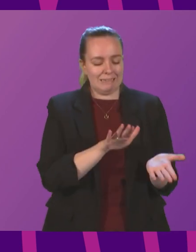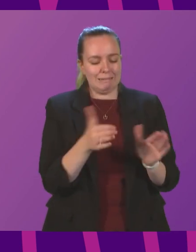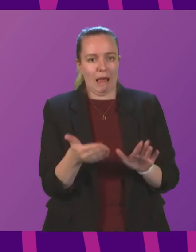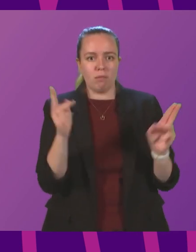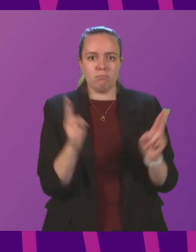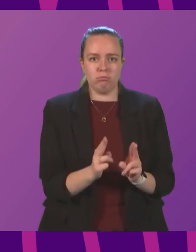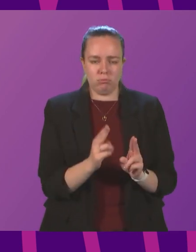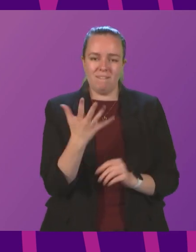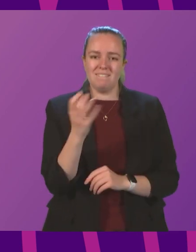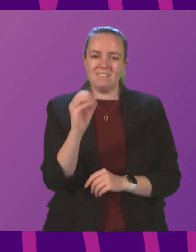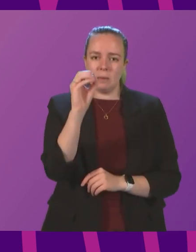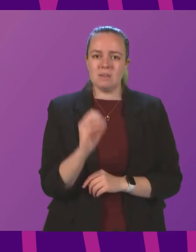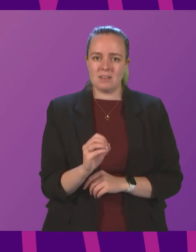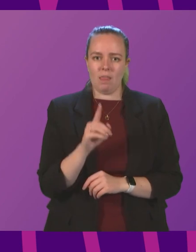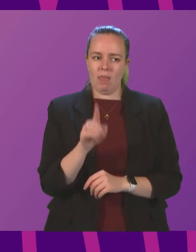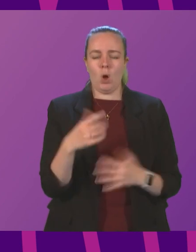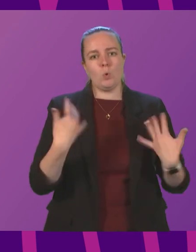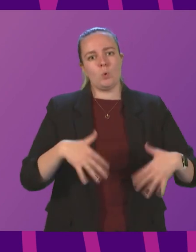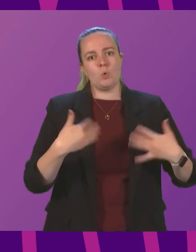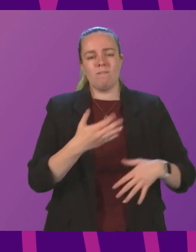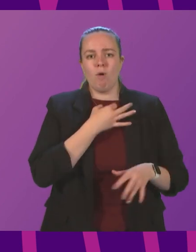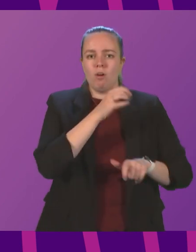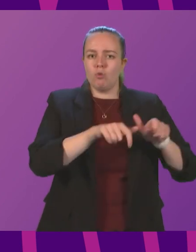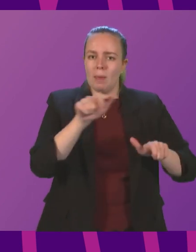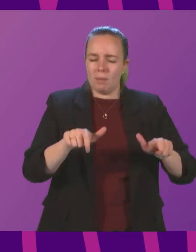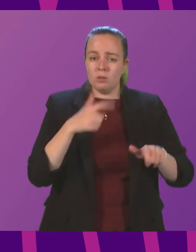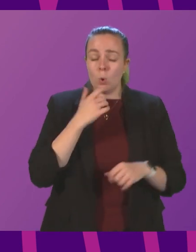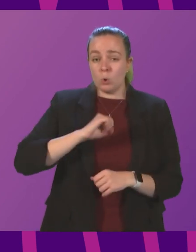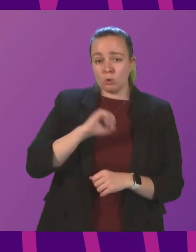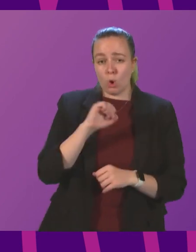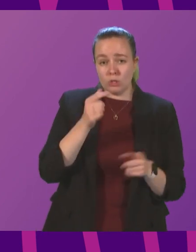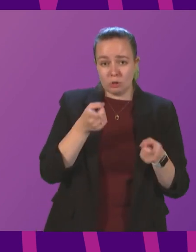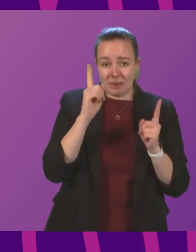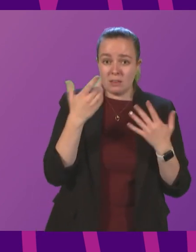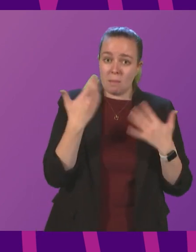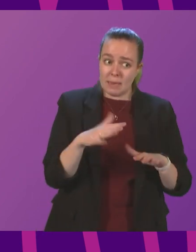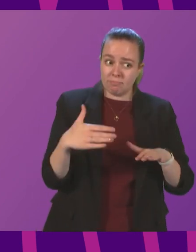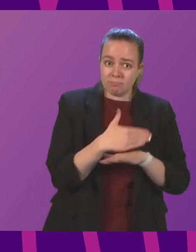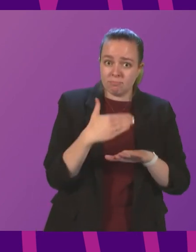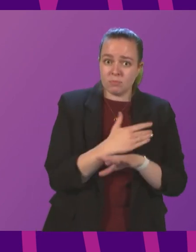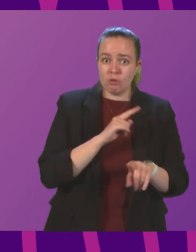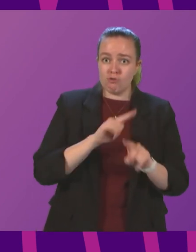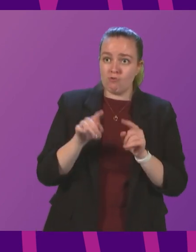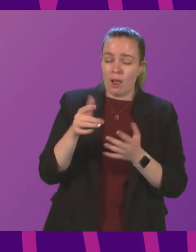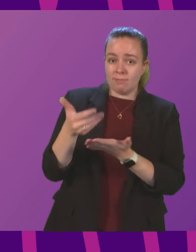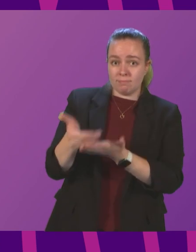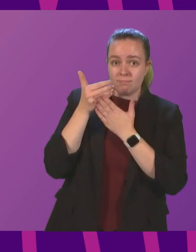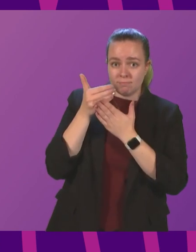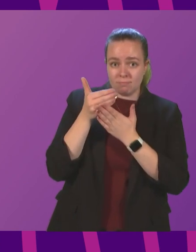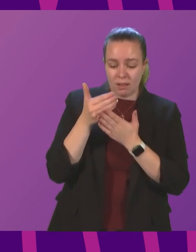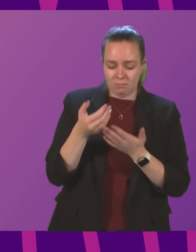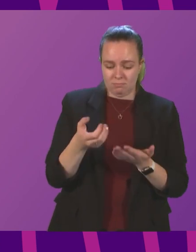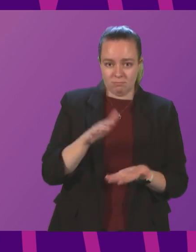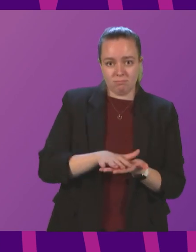a game changer for the most vulnerable people. So have Scottish ministers acted to secure a supply of the new treatment?